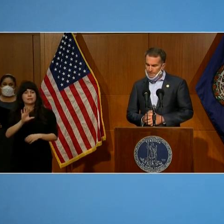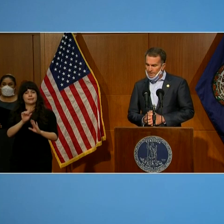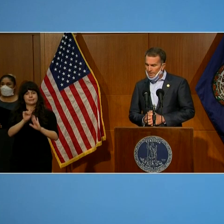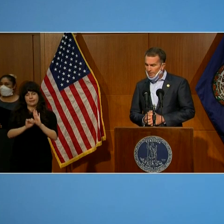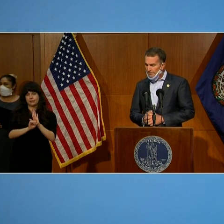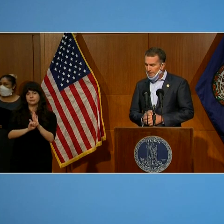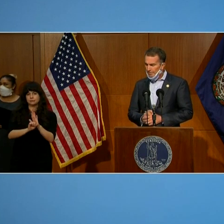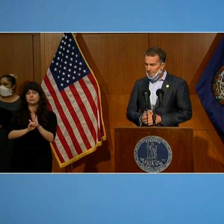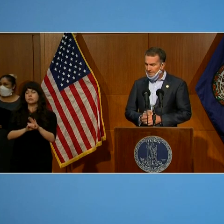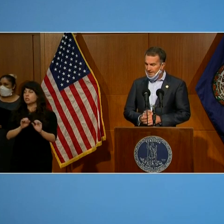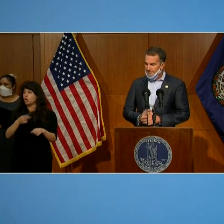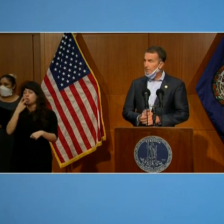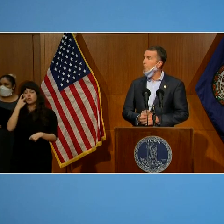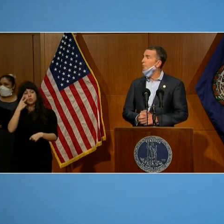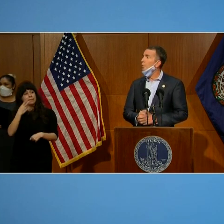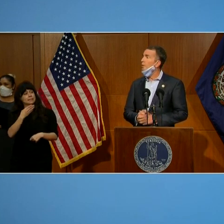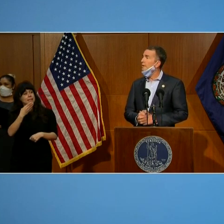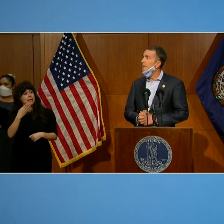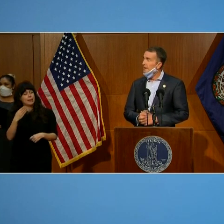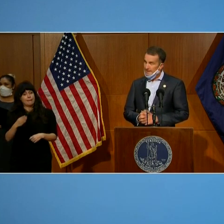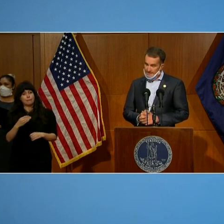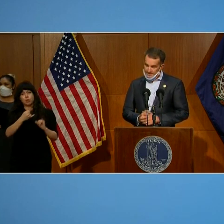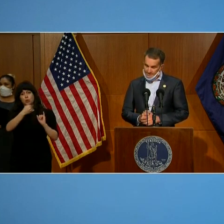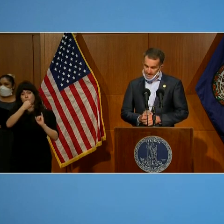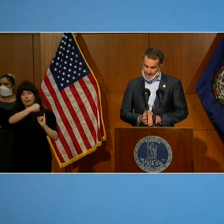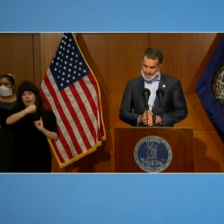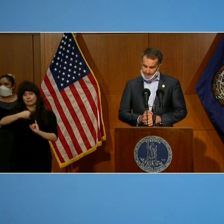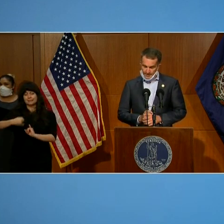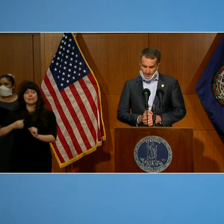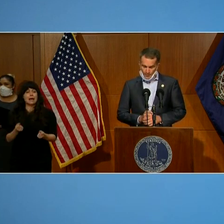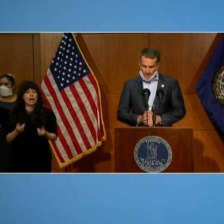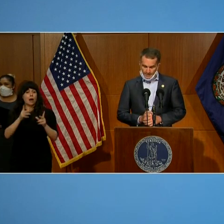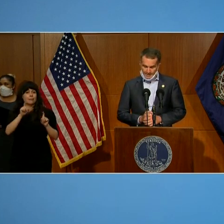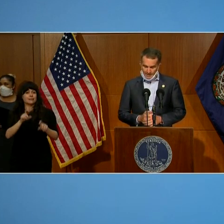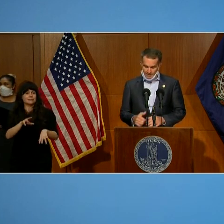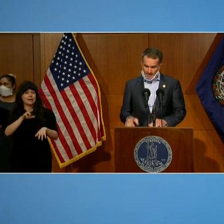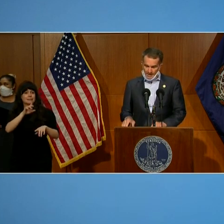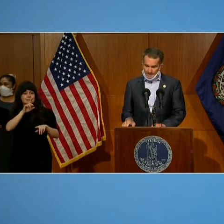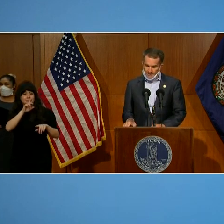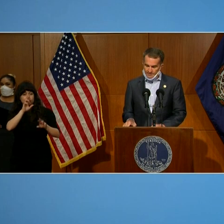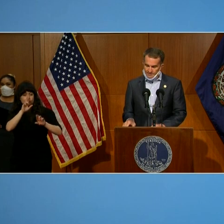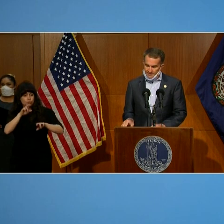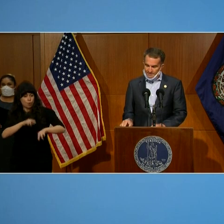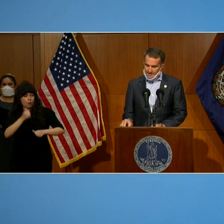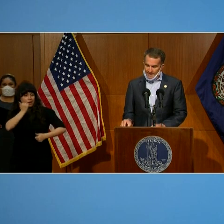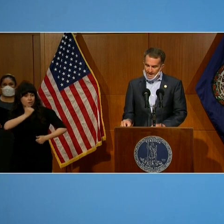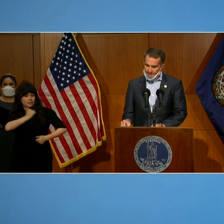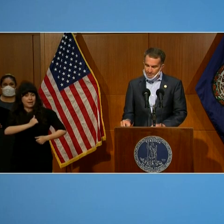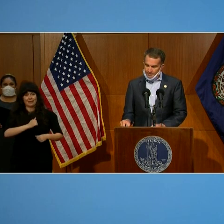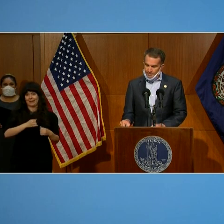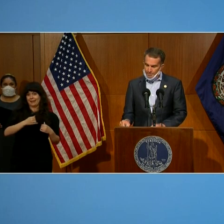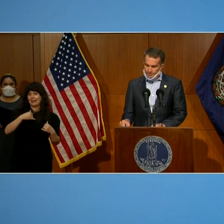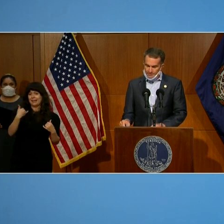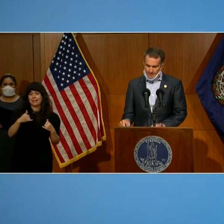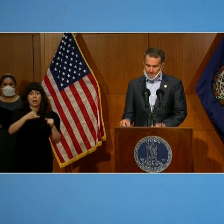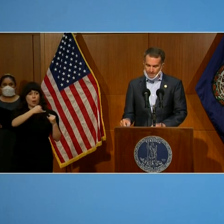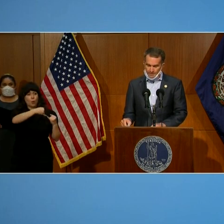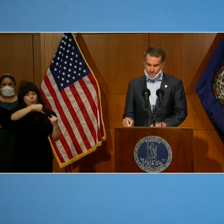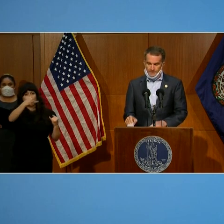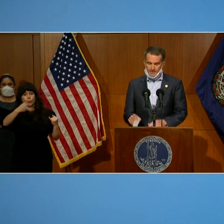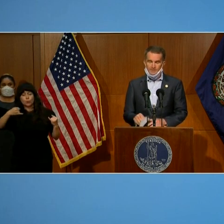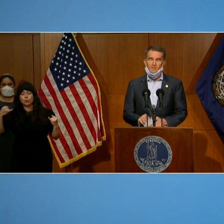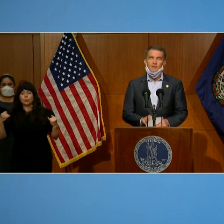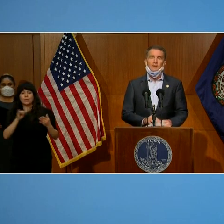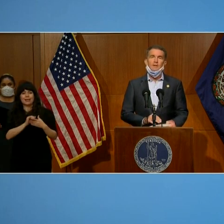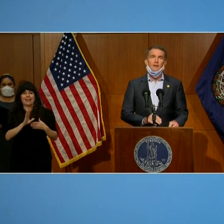lines are the number of tests that are reported each day, while the yellow line is the seven-day average of the percent of